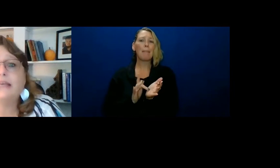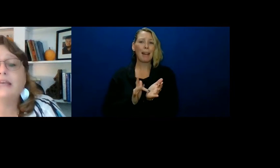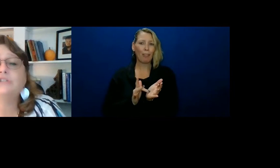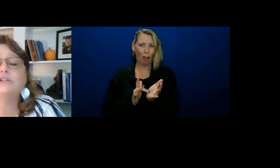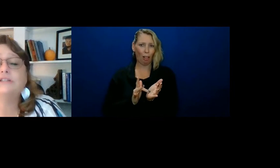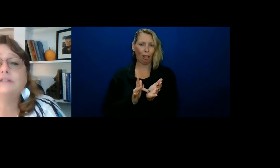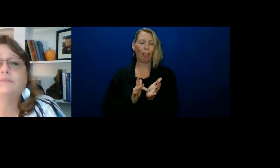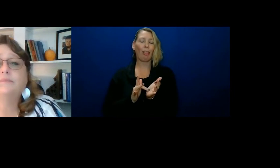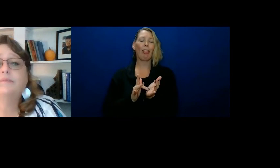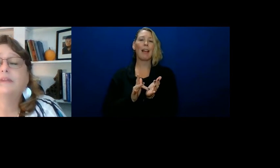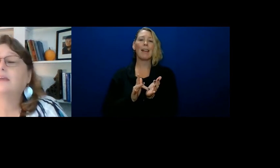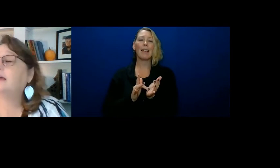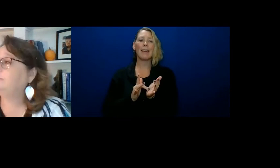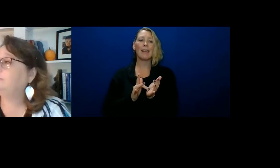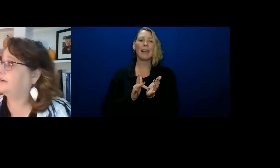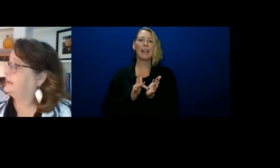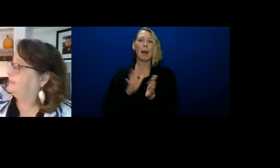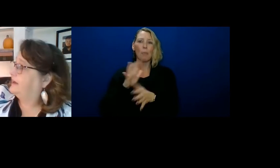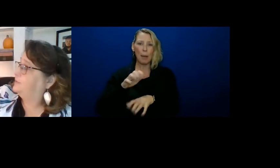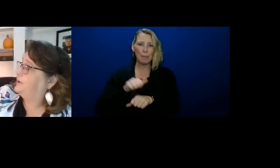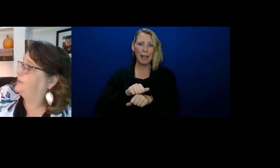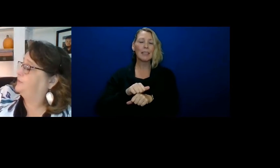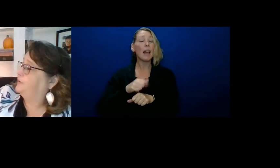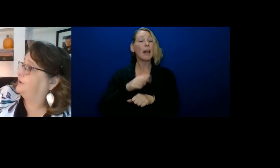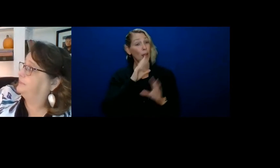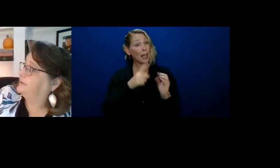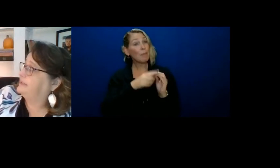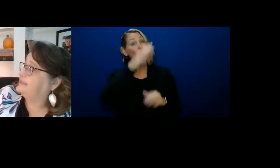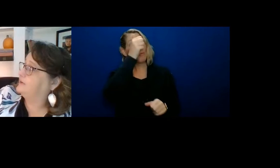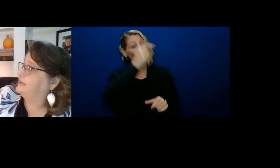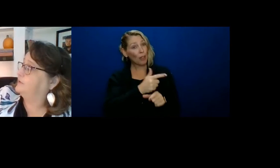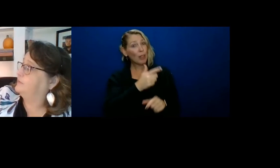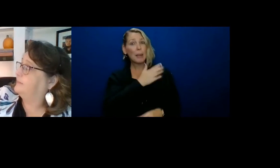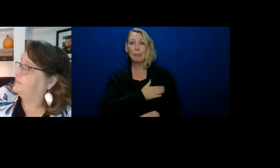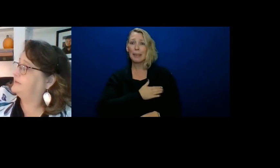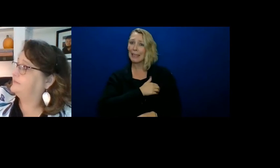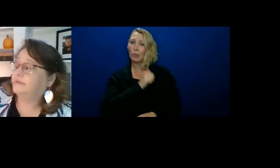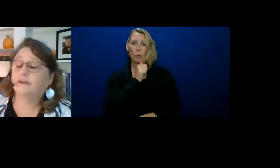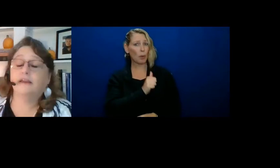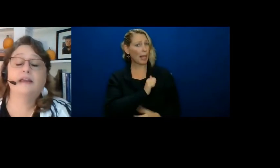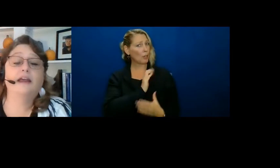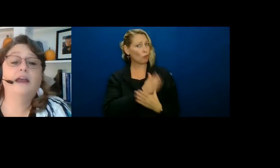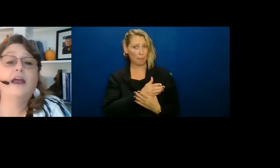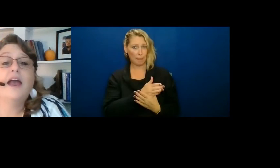with his medications. I'm talking about your brother, Rory. Please don't interrupt.